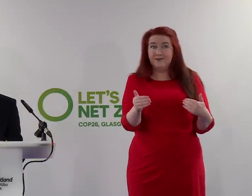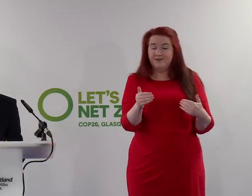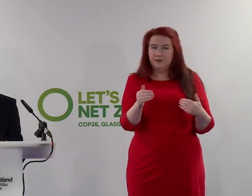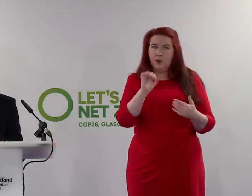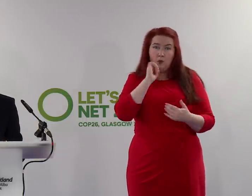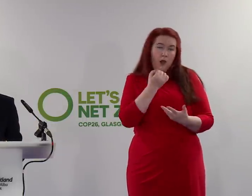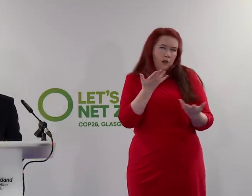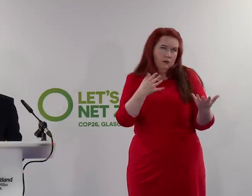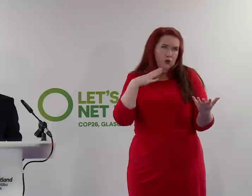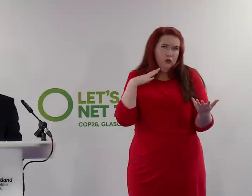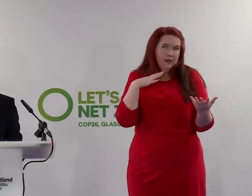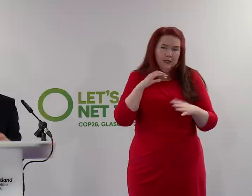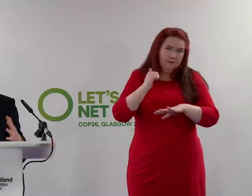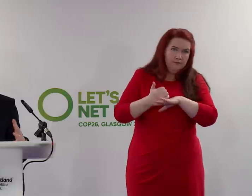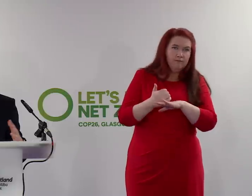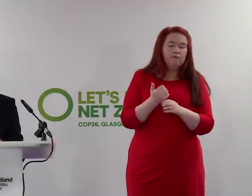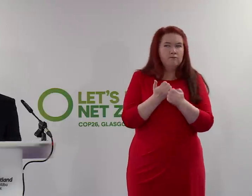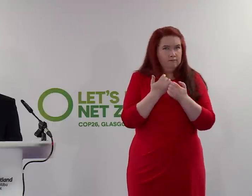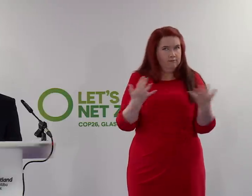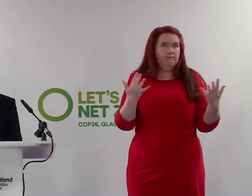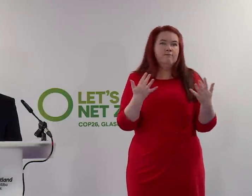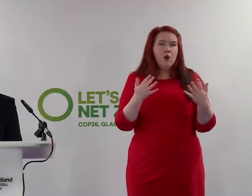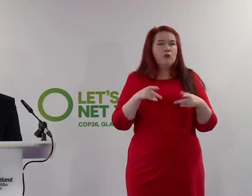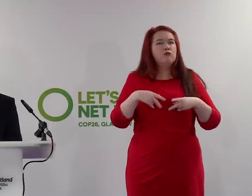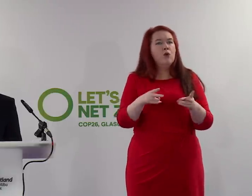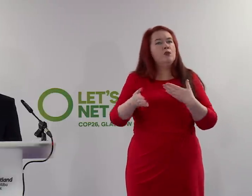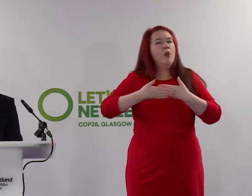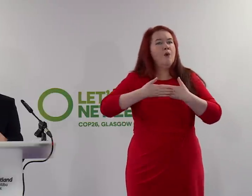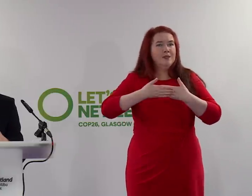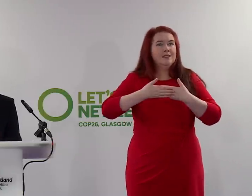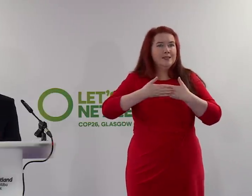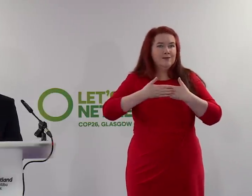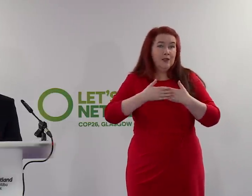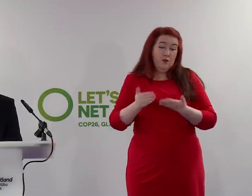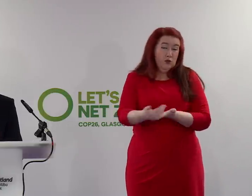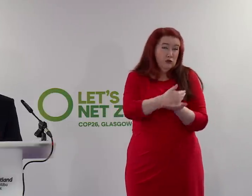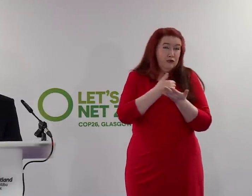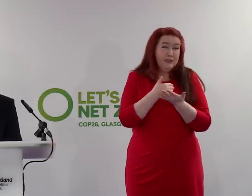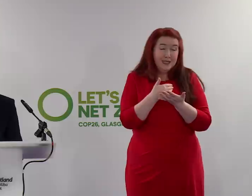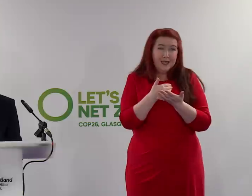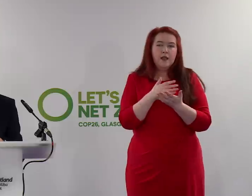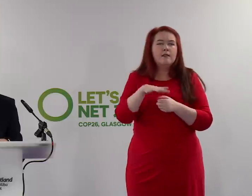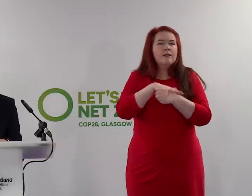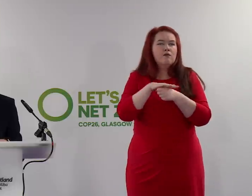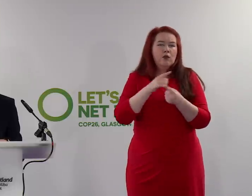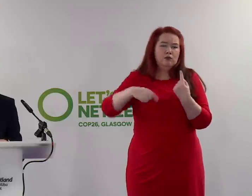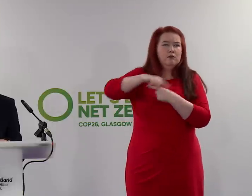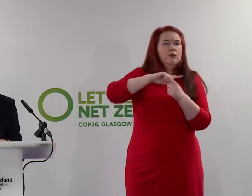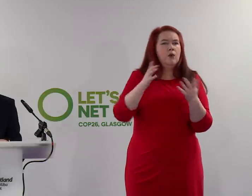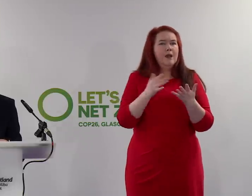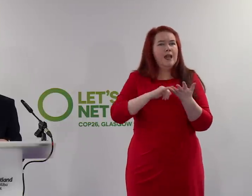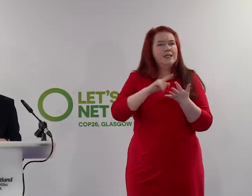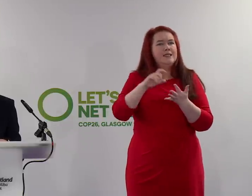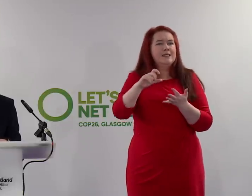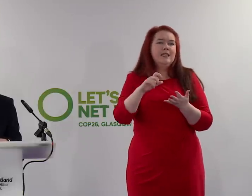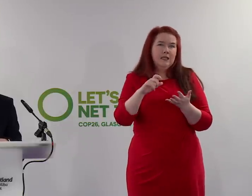already is in place significant road closures in the area surrounding the Scottish Events Campus where COP is